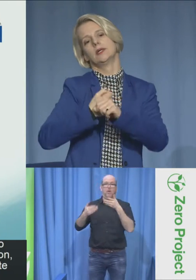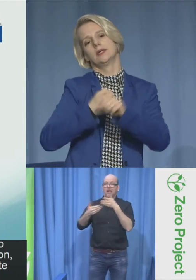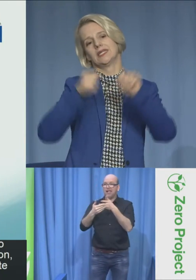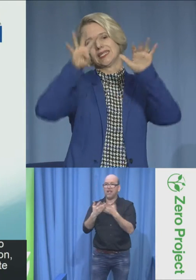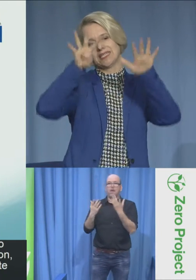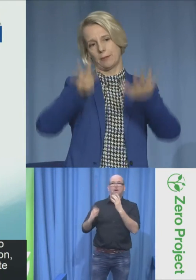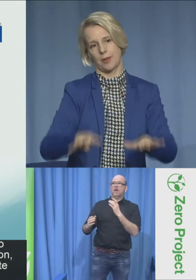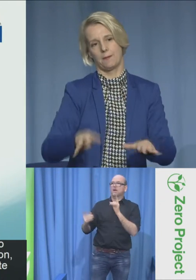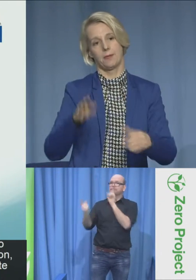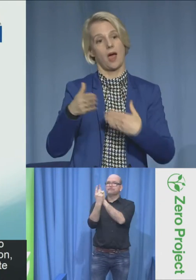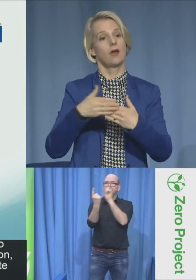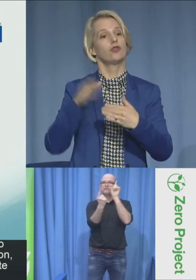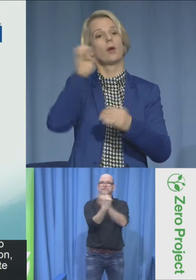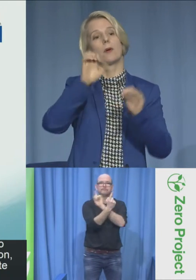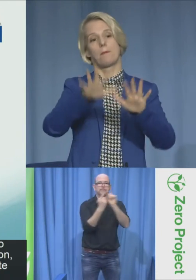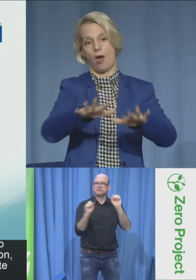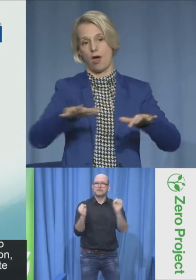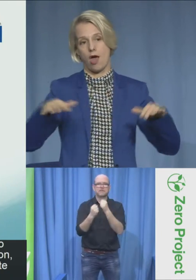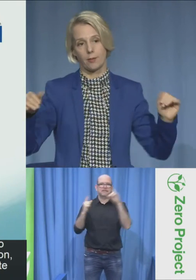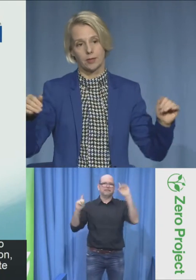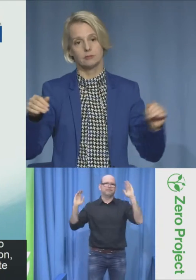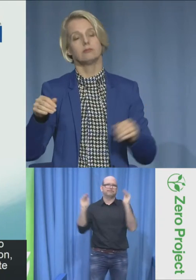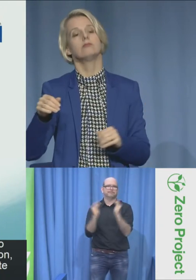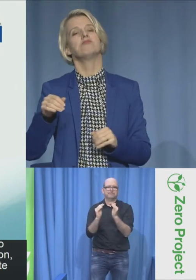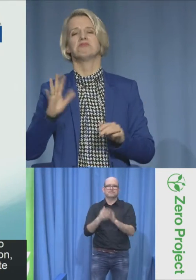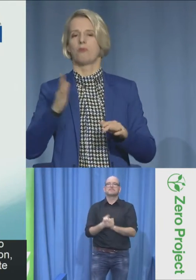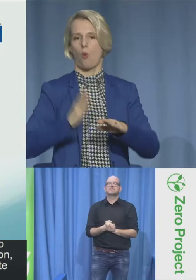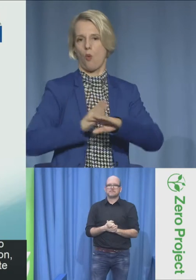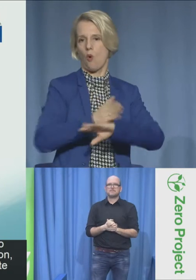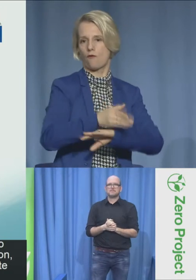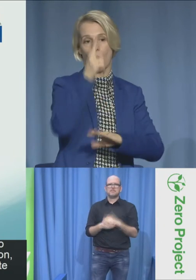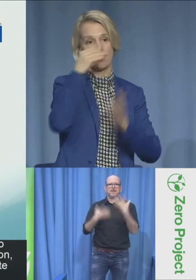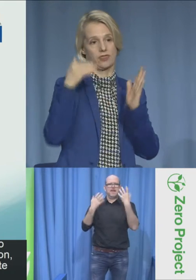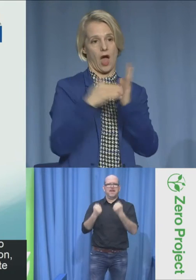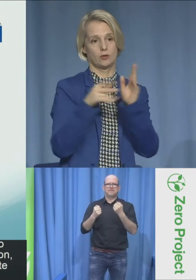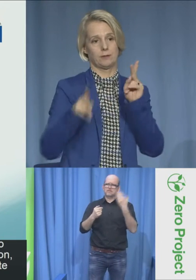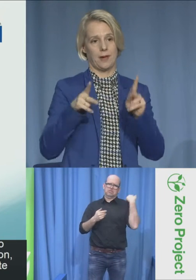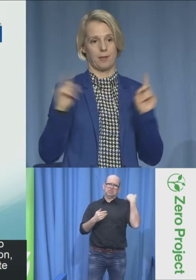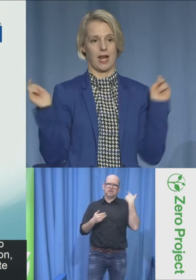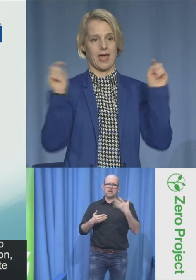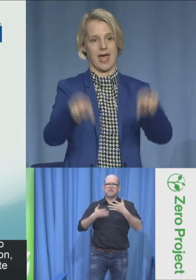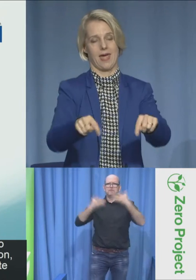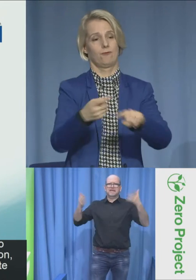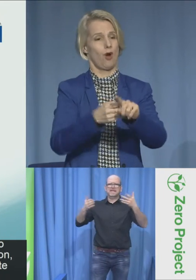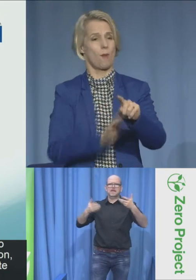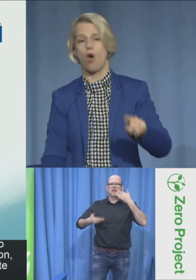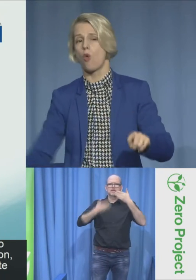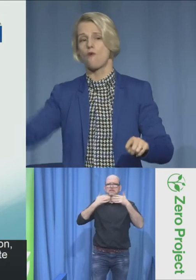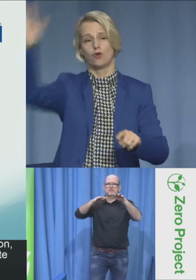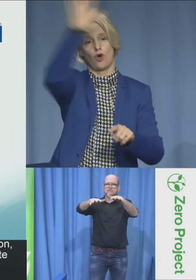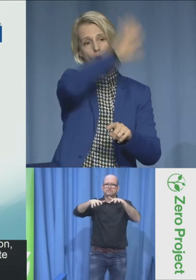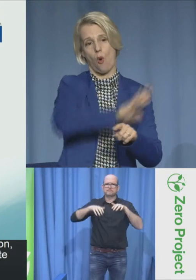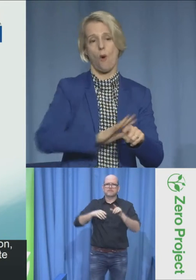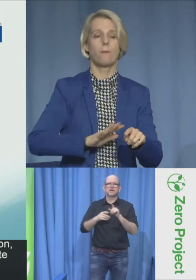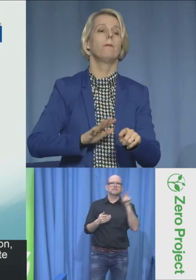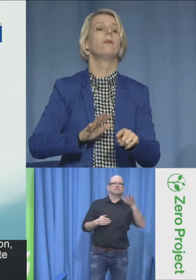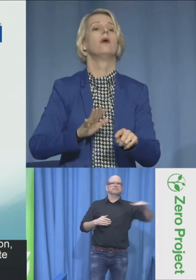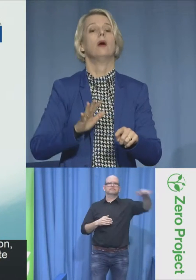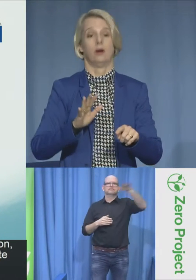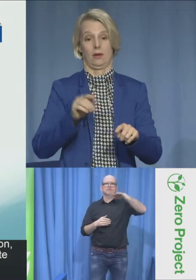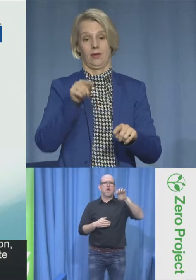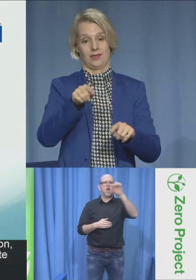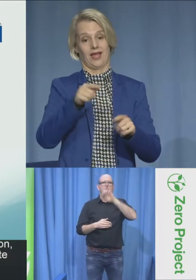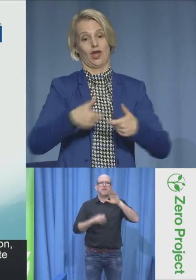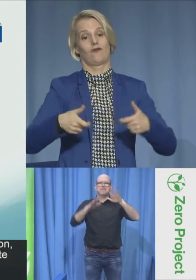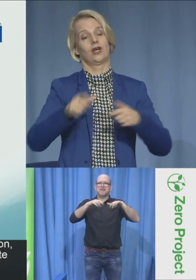Last year, we set up a huge conference in September at the European Parliament. We had over 1,000